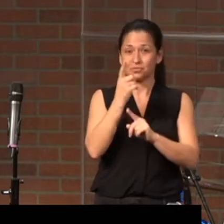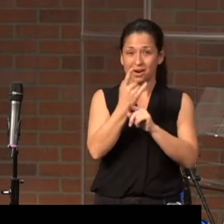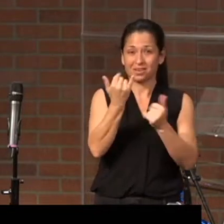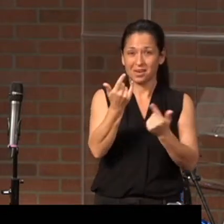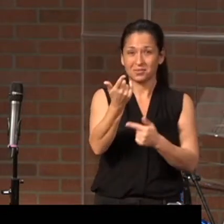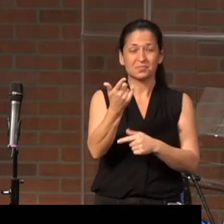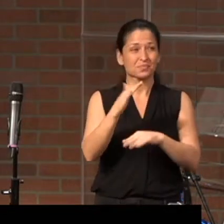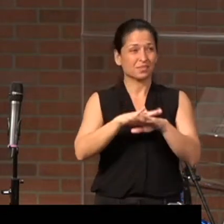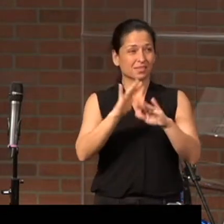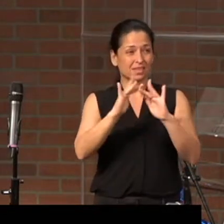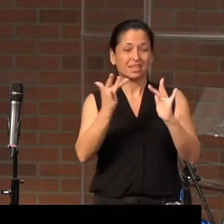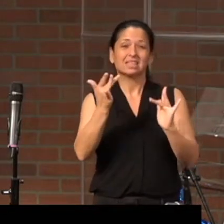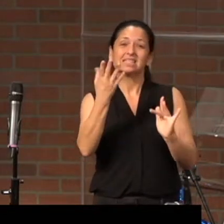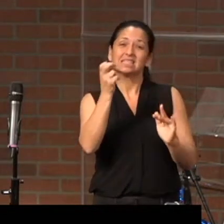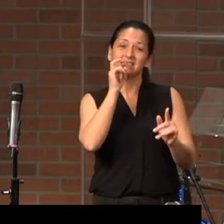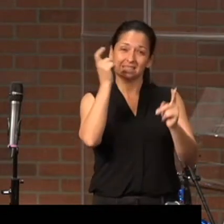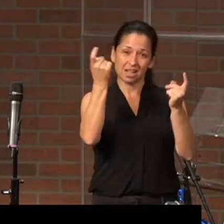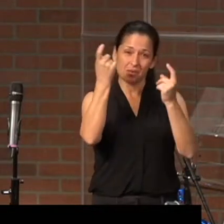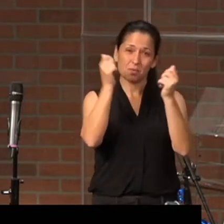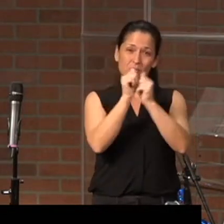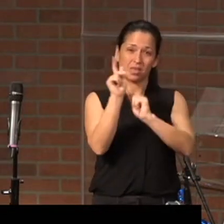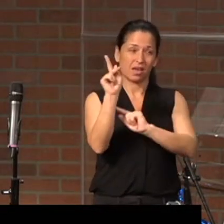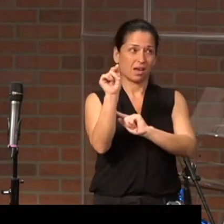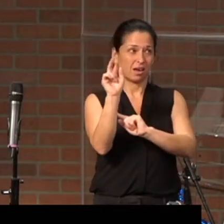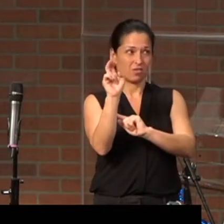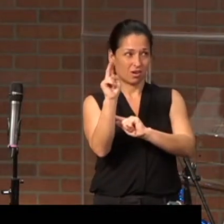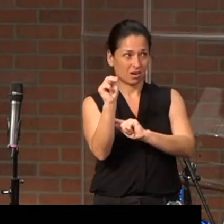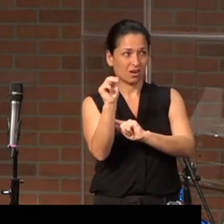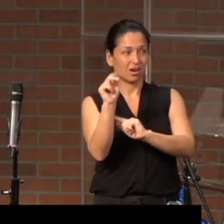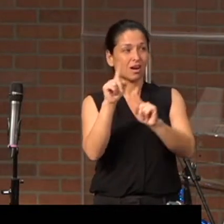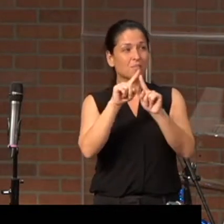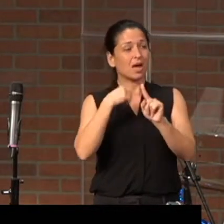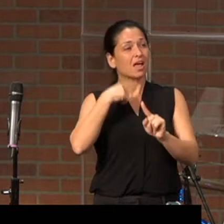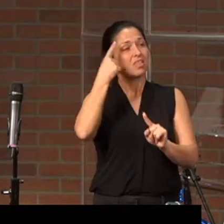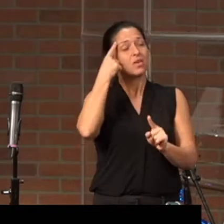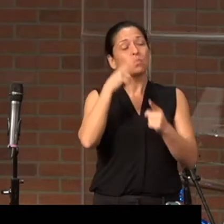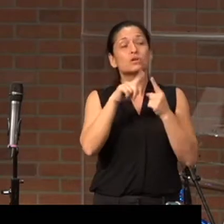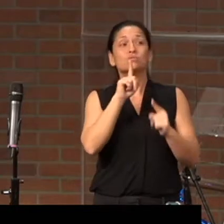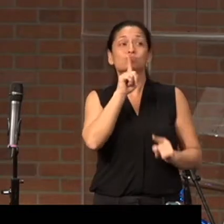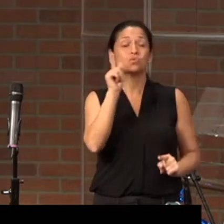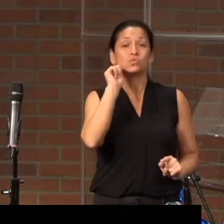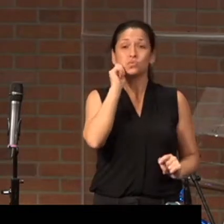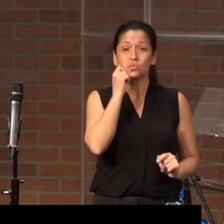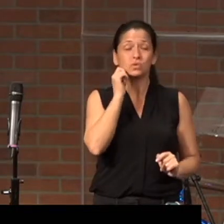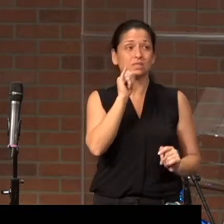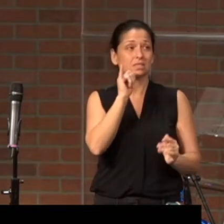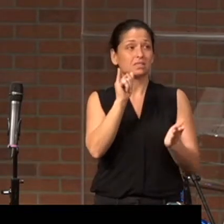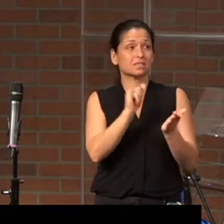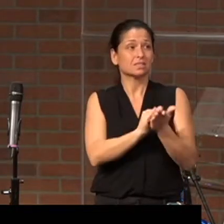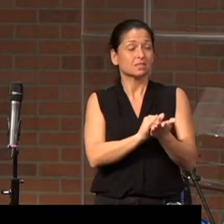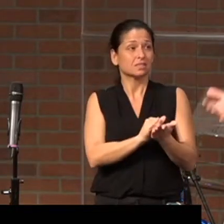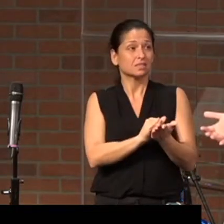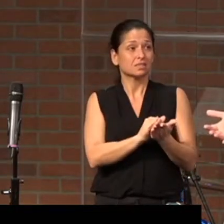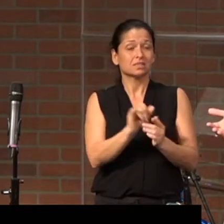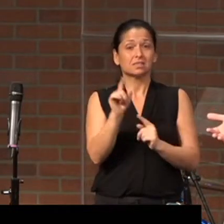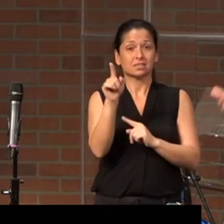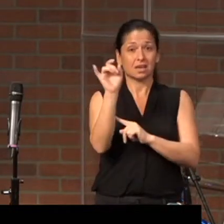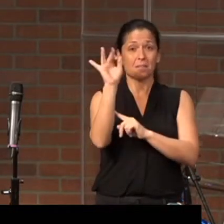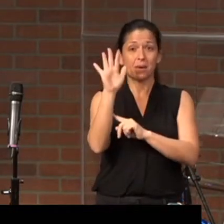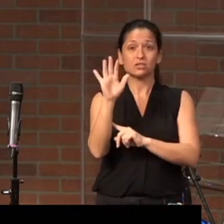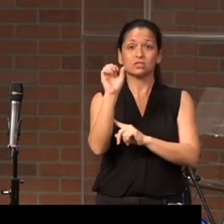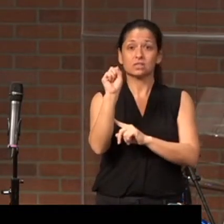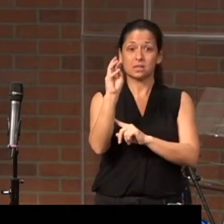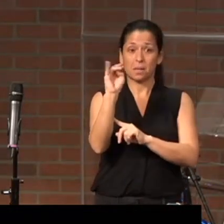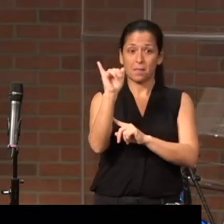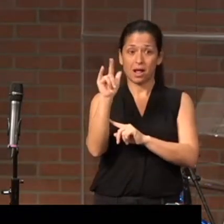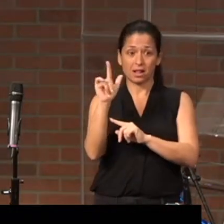He is celebrating with Karen. But I think it might be really cool that Smiley, as